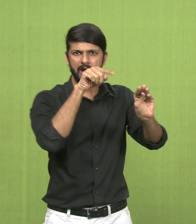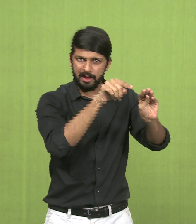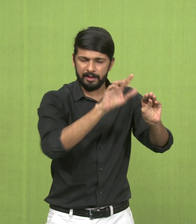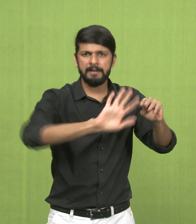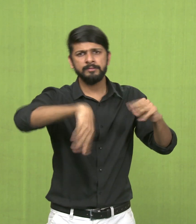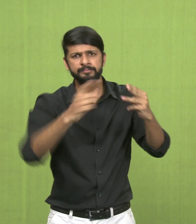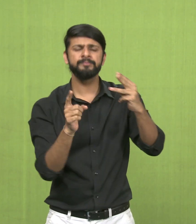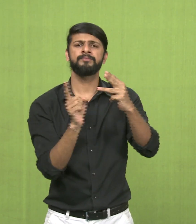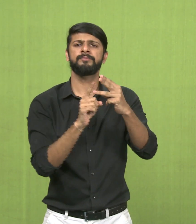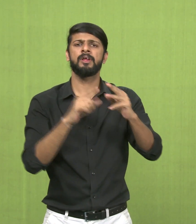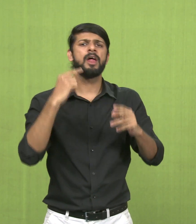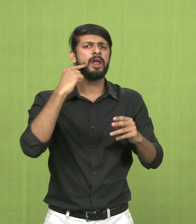also have lot of elements.